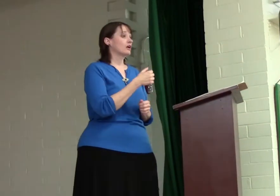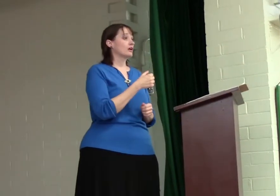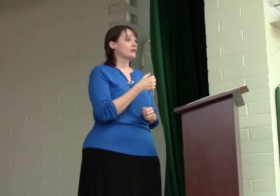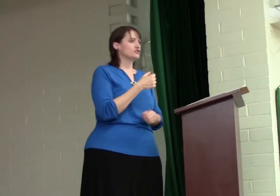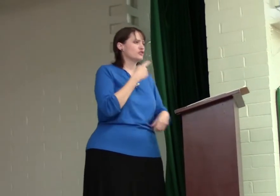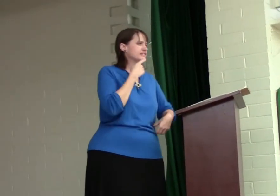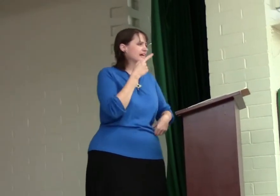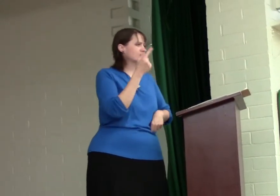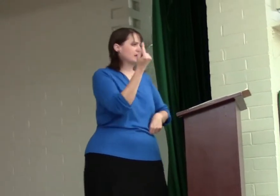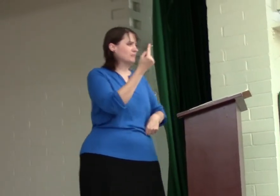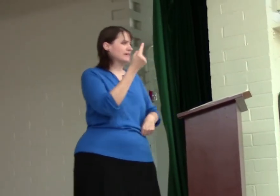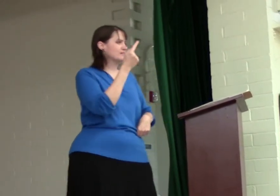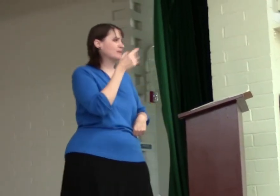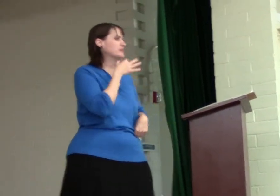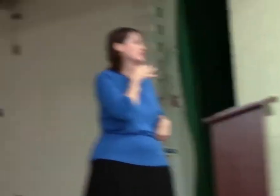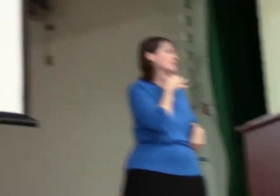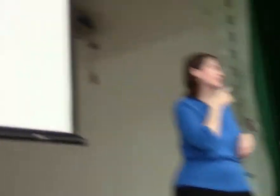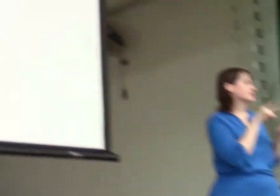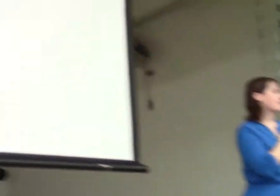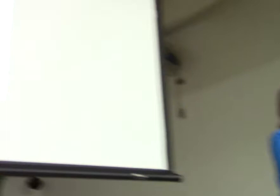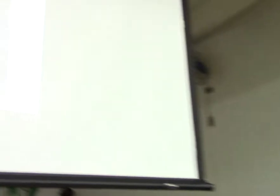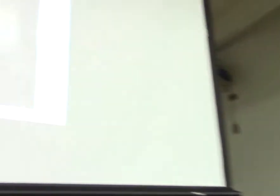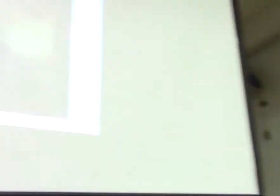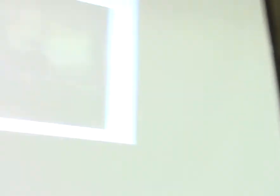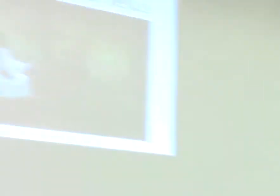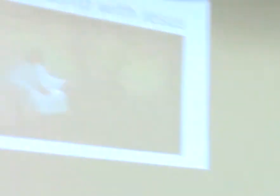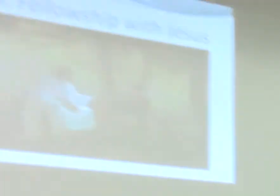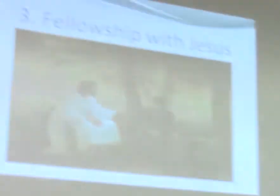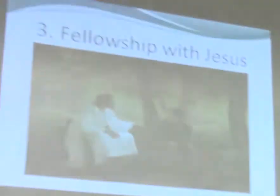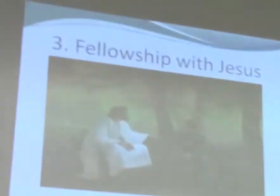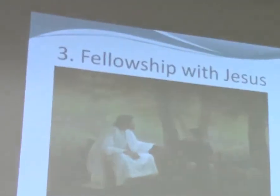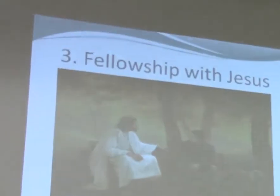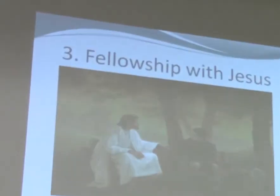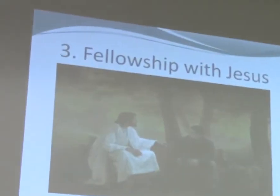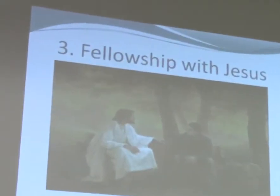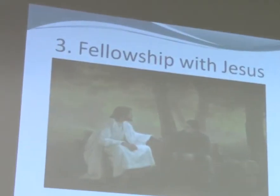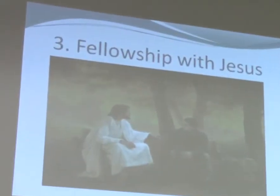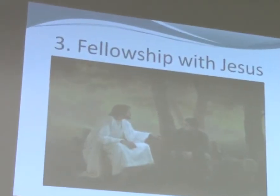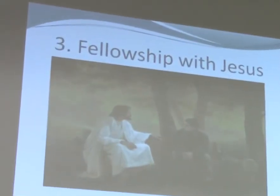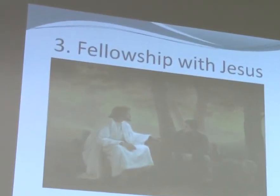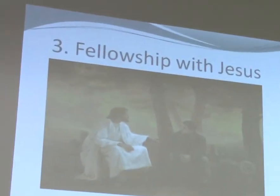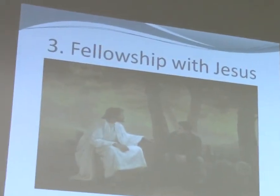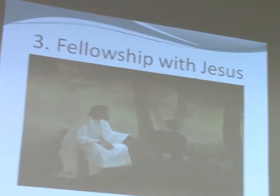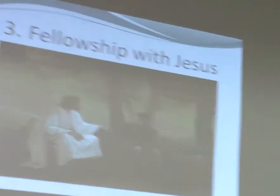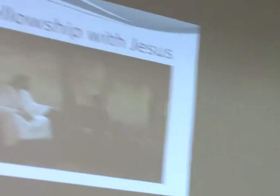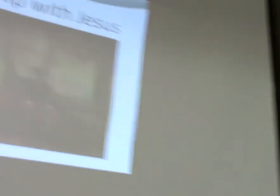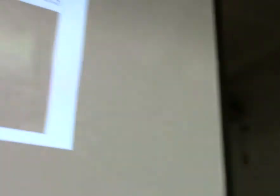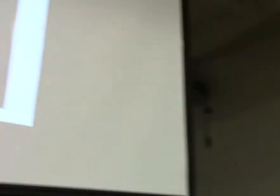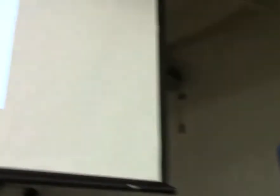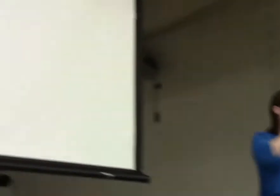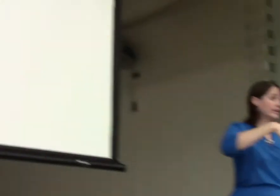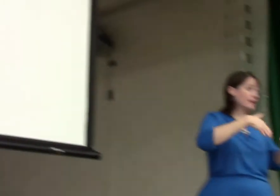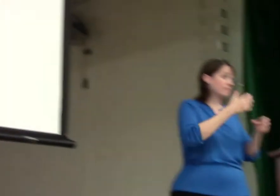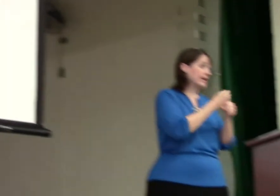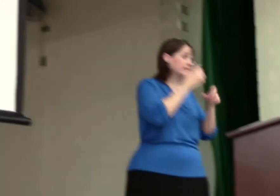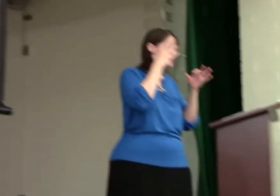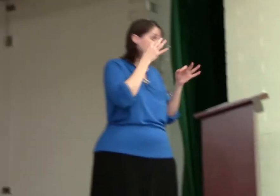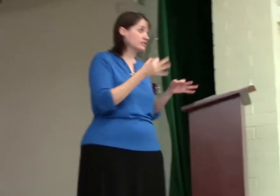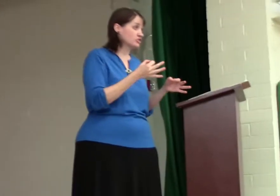So you can tell somebody that they'd be curious about Jesus or you yourself maybe need to know or be reminded maybe you've not yet made a decision